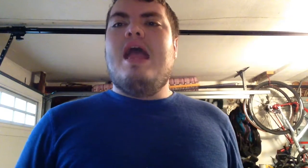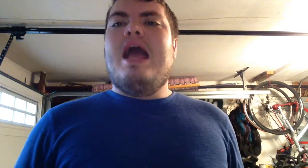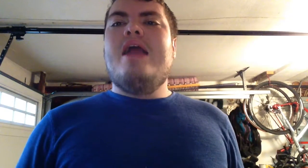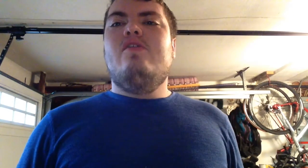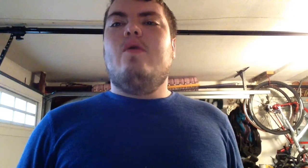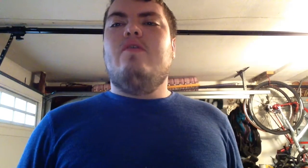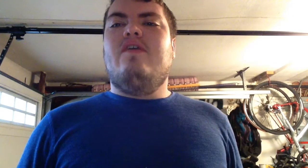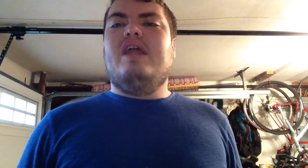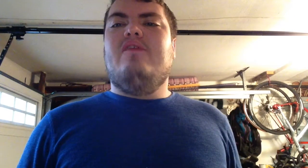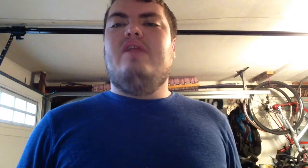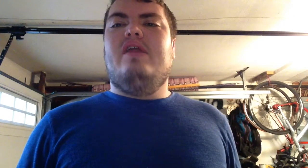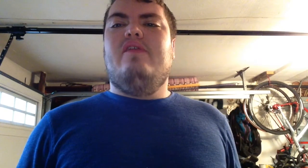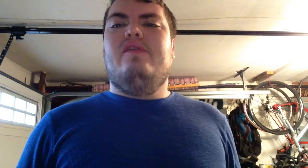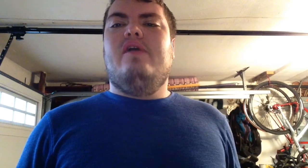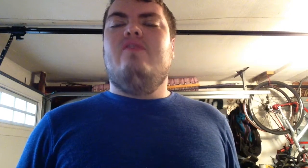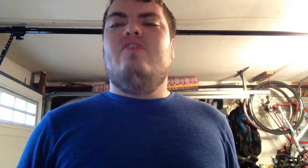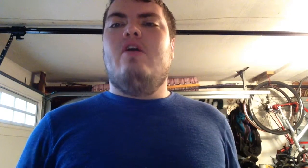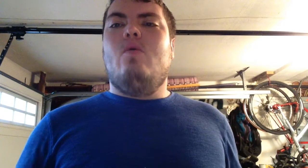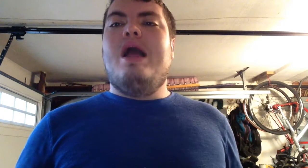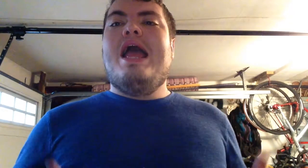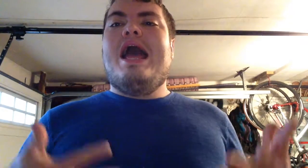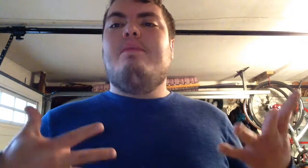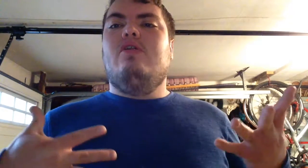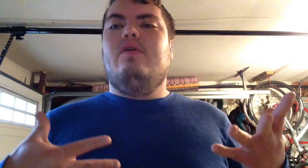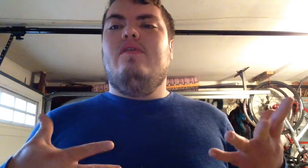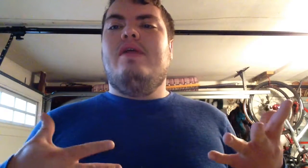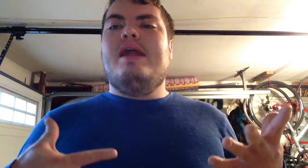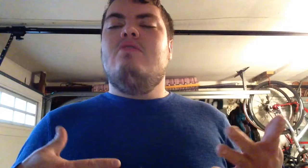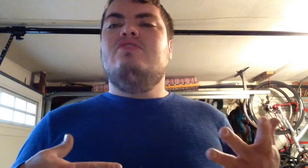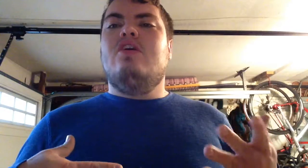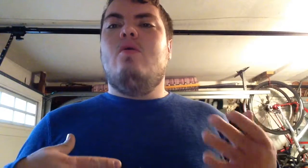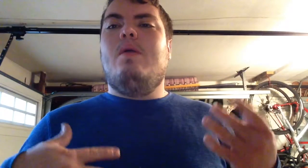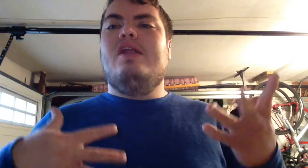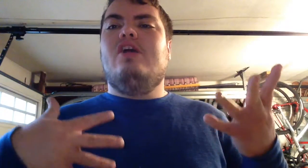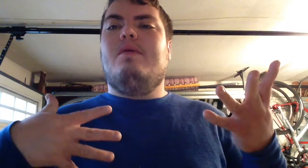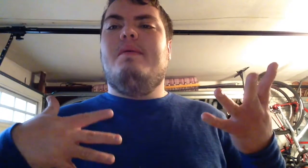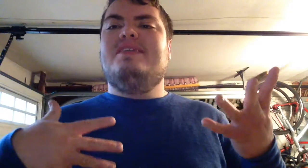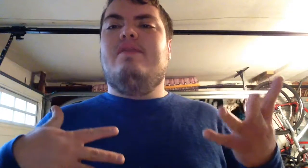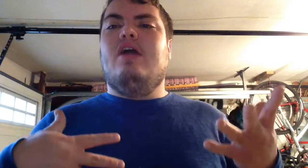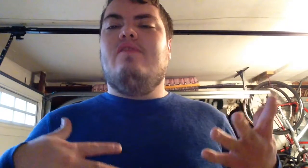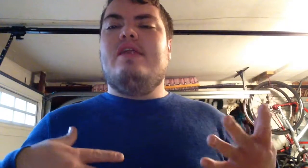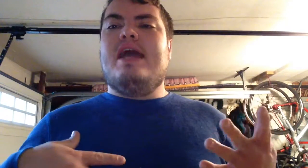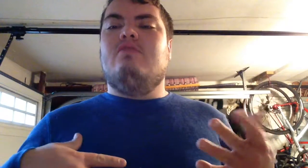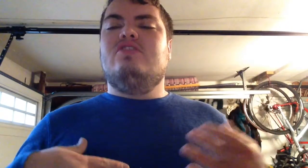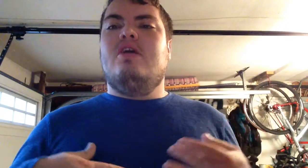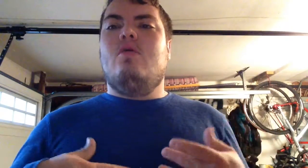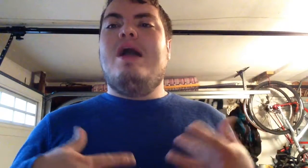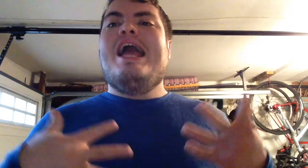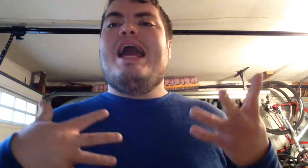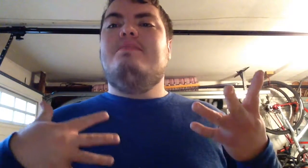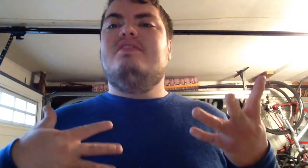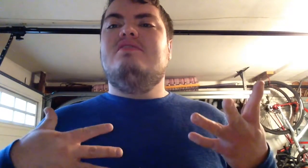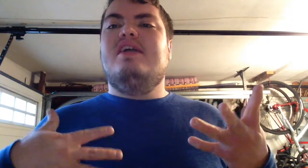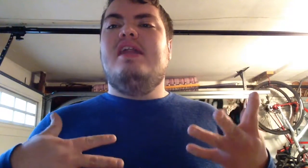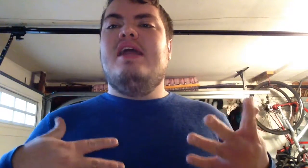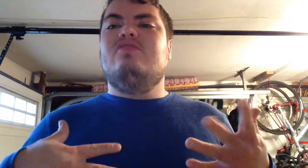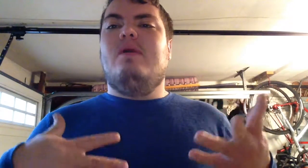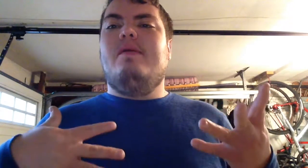Hi, I'm Chris. I'm going to be here tonight. So, I'm going to be here right now. So, I want to talk about my sick vlog right now. So, I'm still sick today. So, I'm having